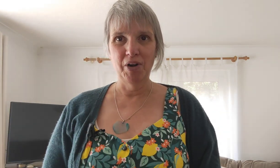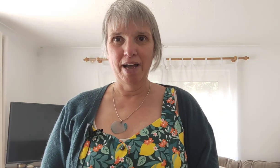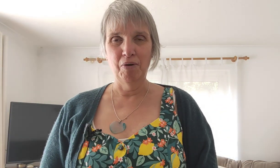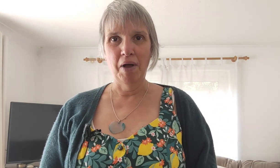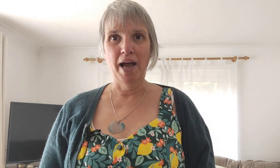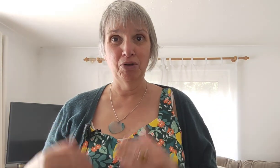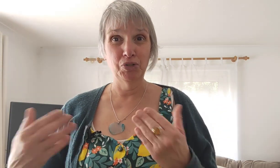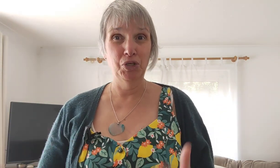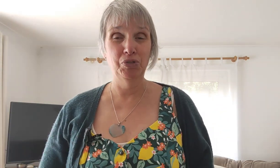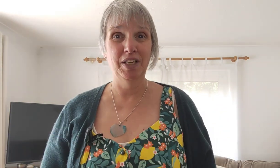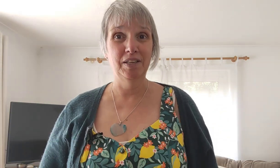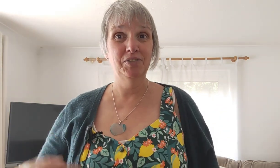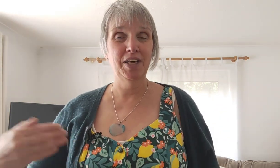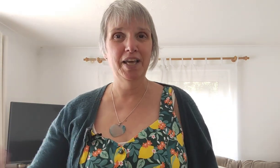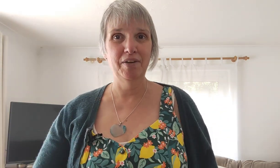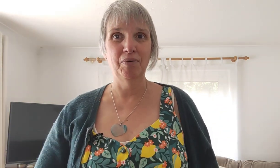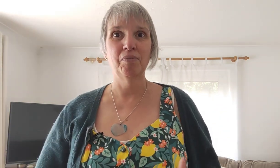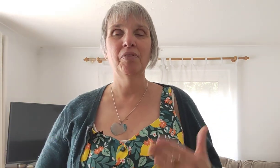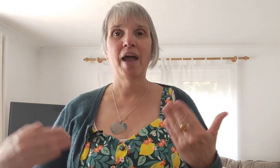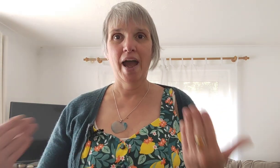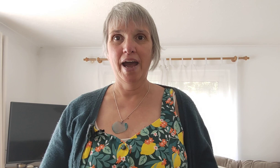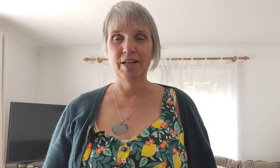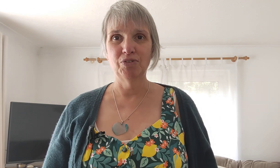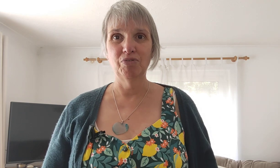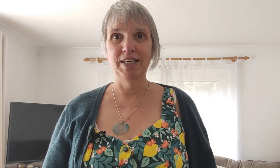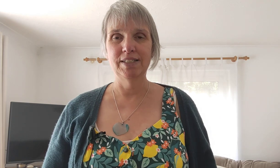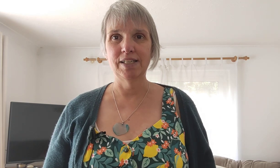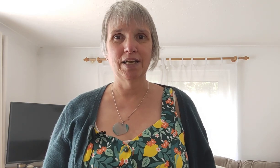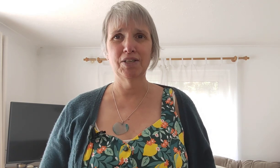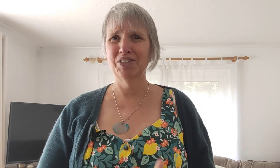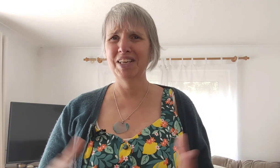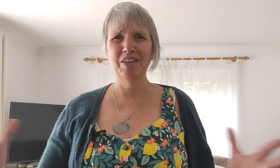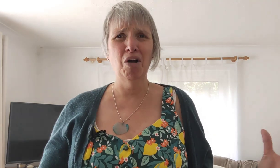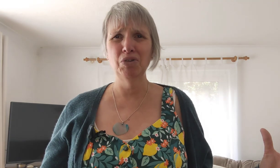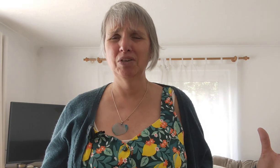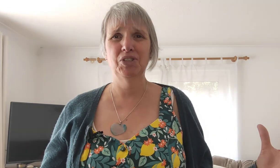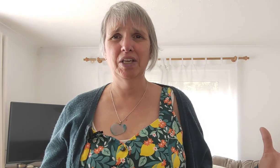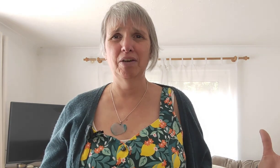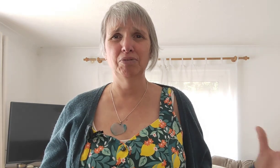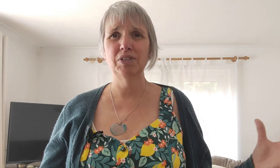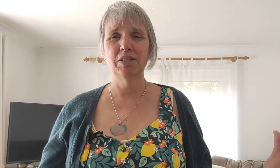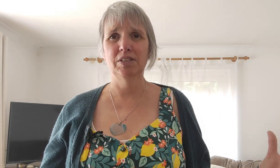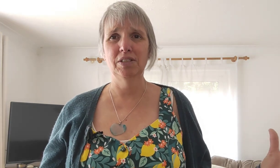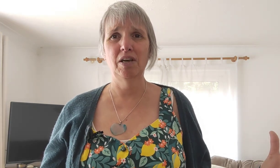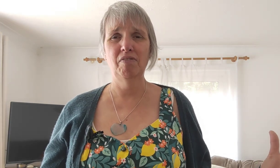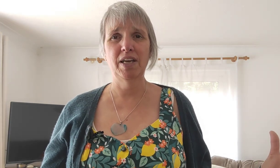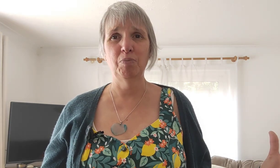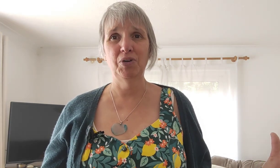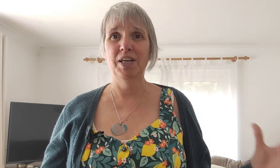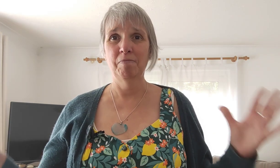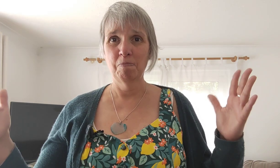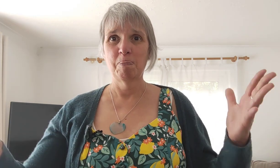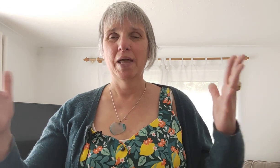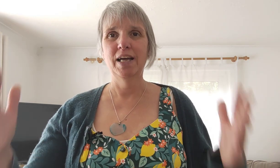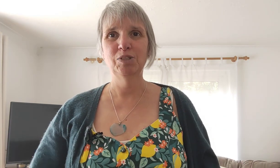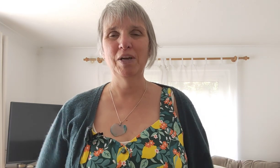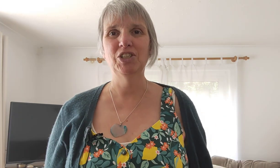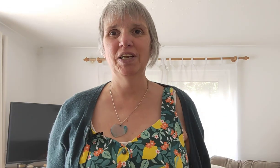are now and you're choosing to heal and release it because holding on to guilt doesn't serve anybody especially